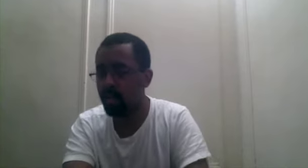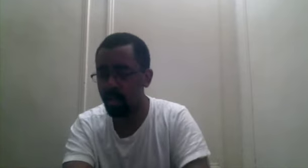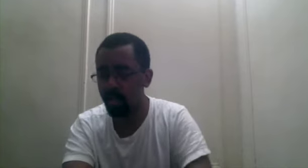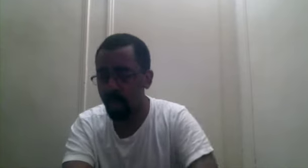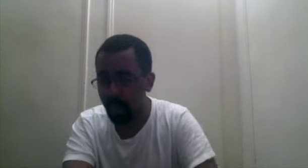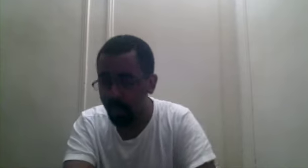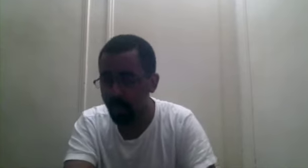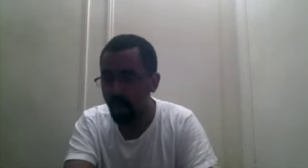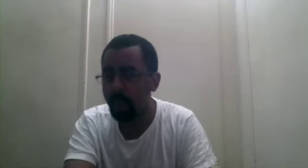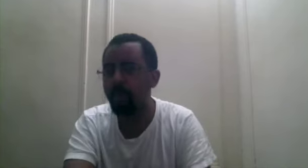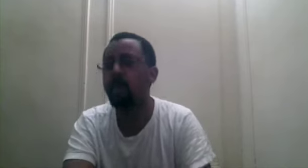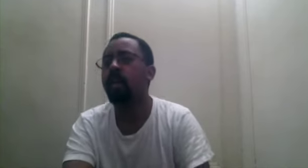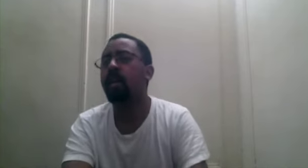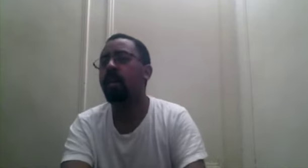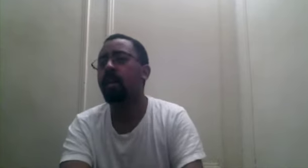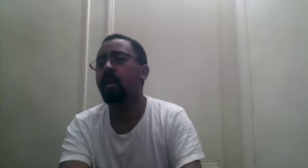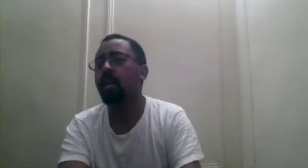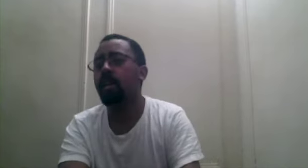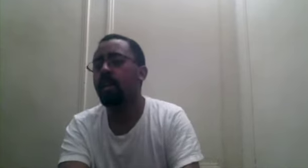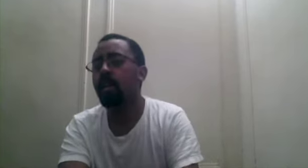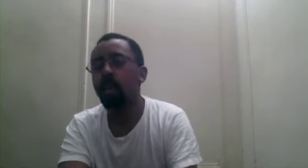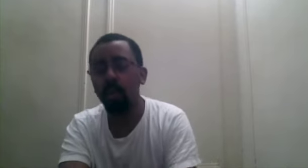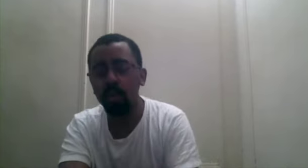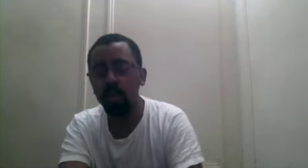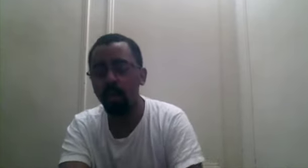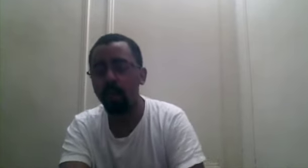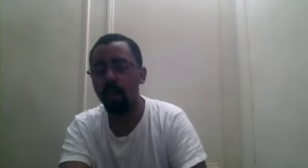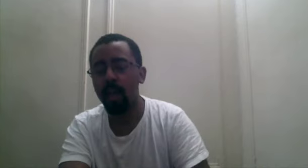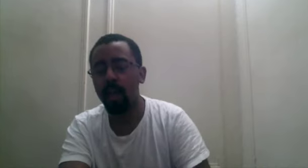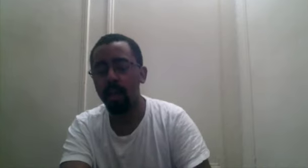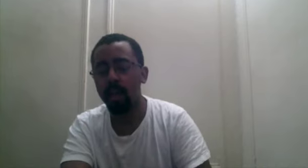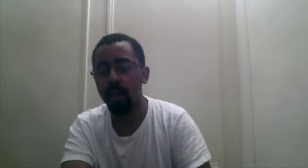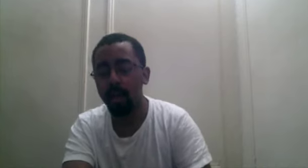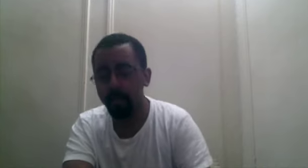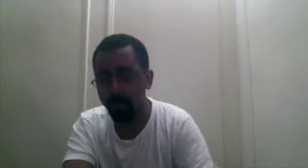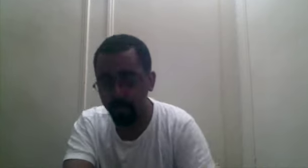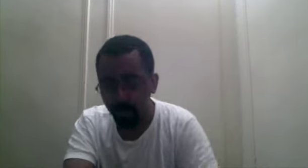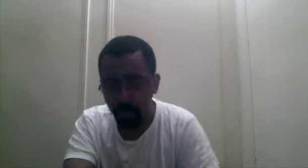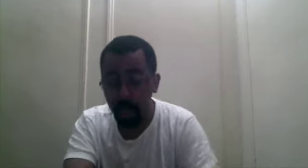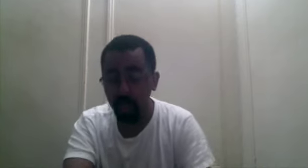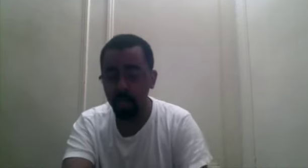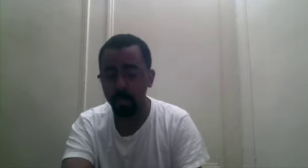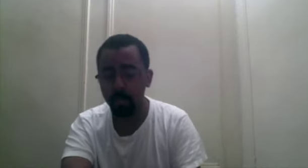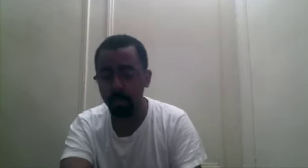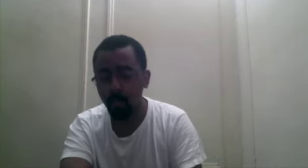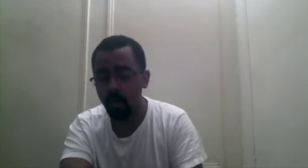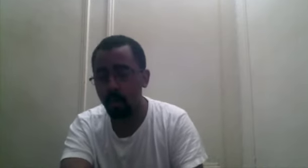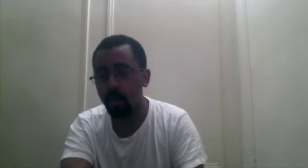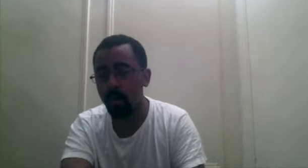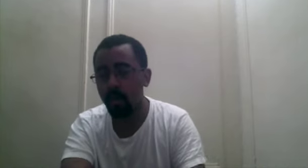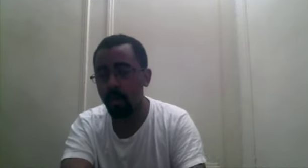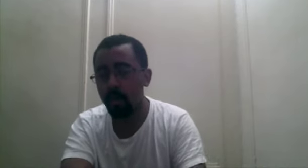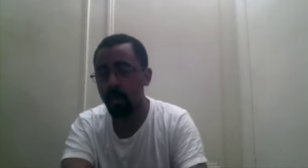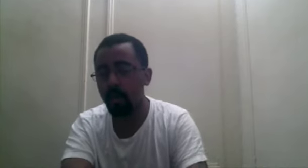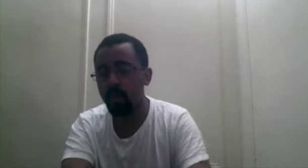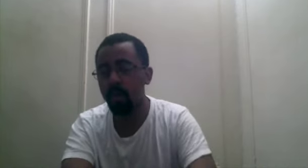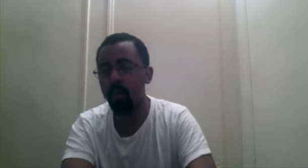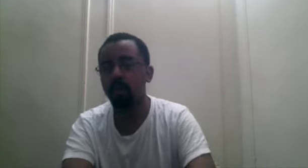this would ever happen. He goes over and bows before King Rikuo